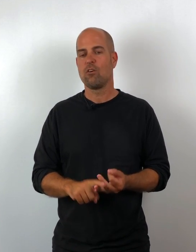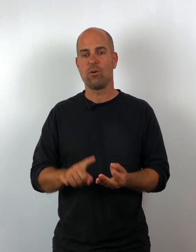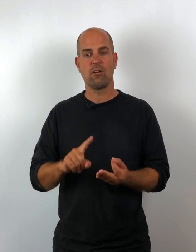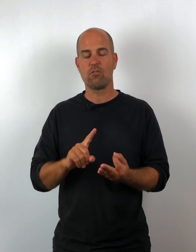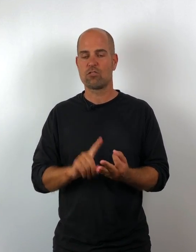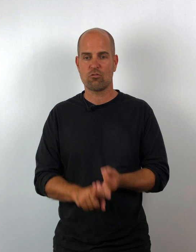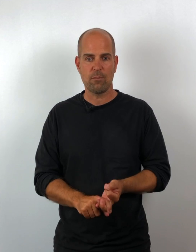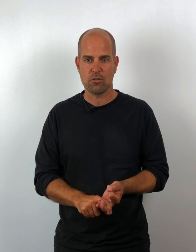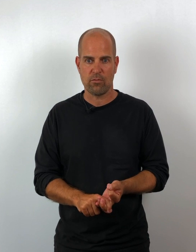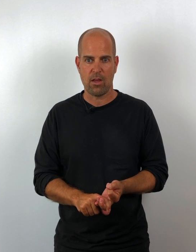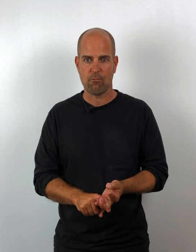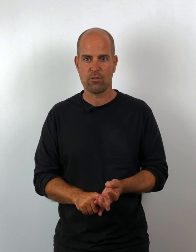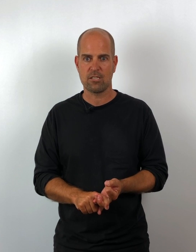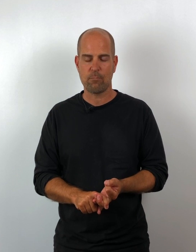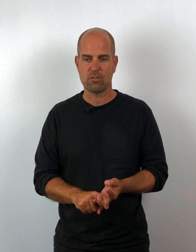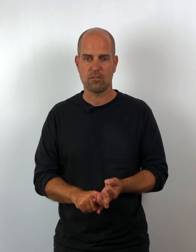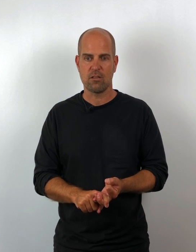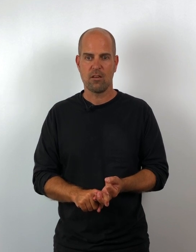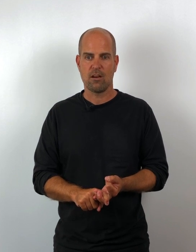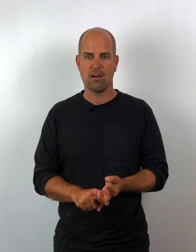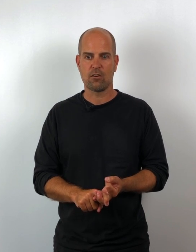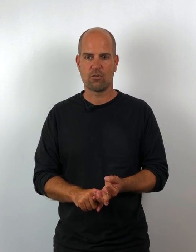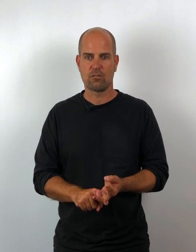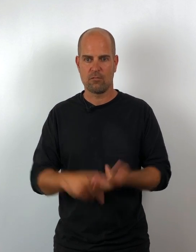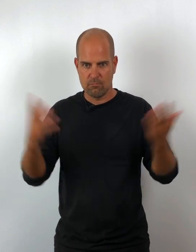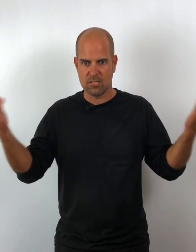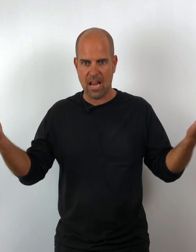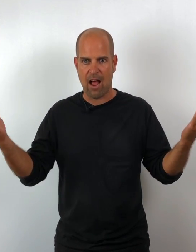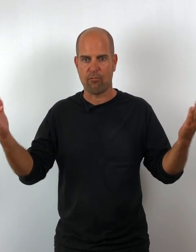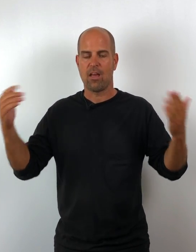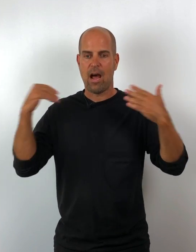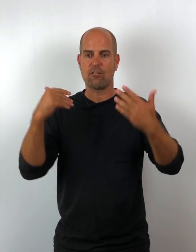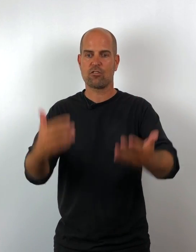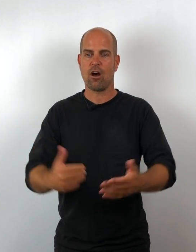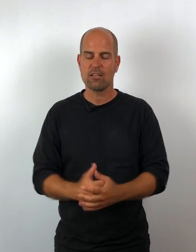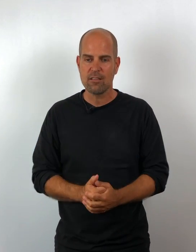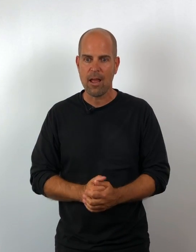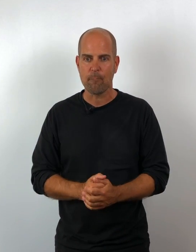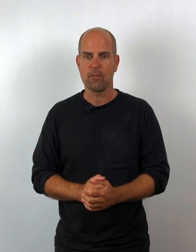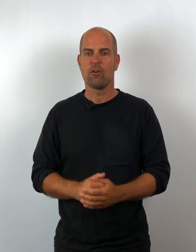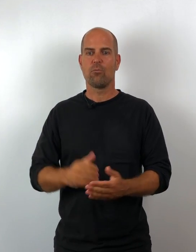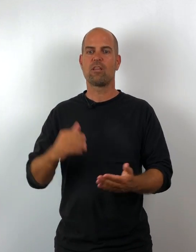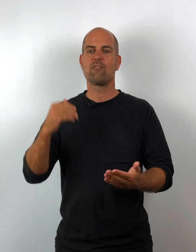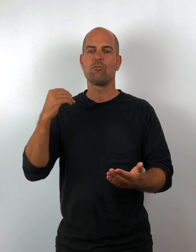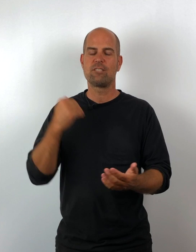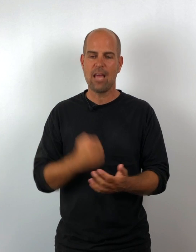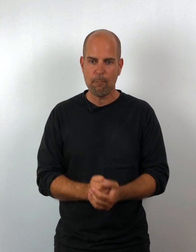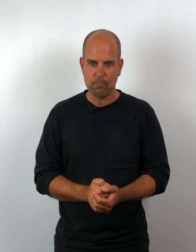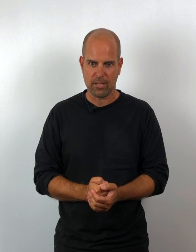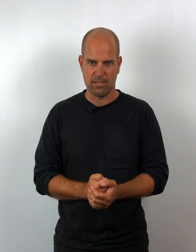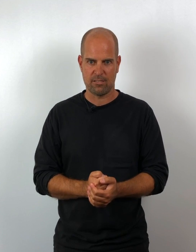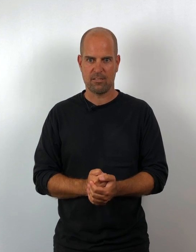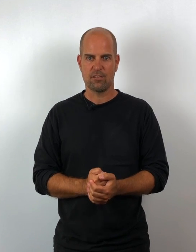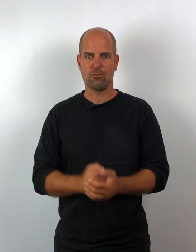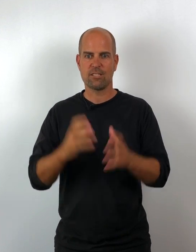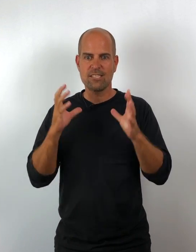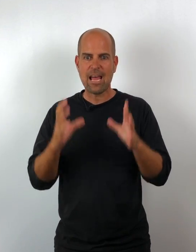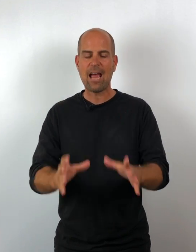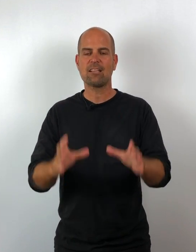We give you scripts if you have a reception staff, how to talk to them. We give you templates, so exactly